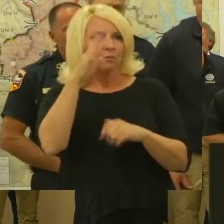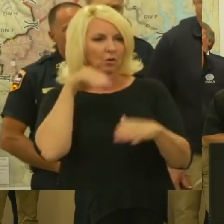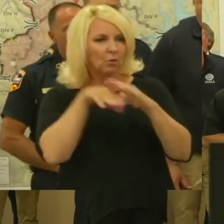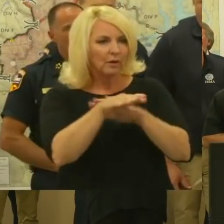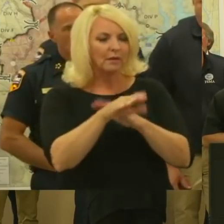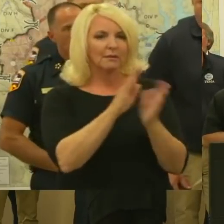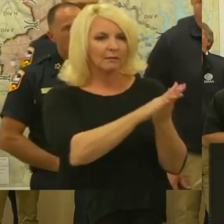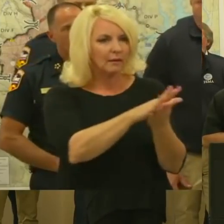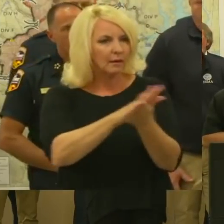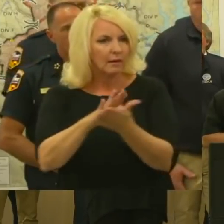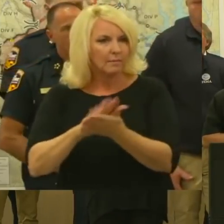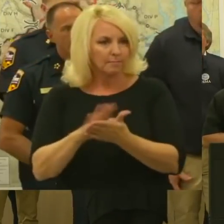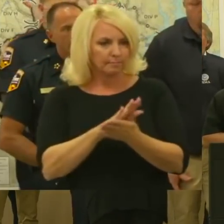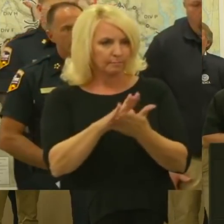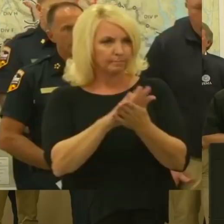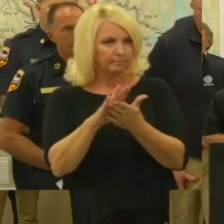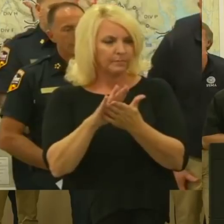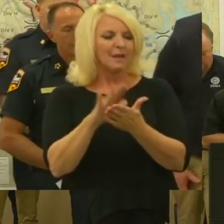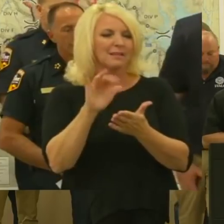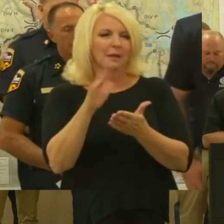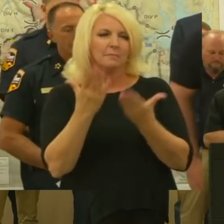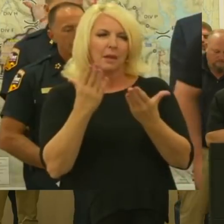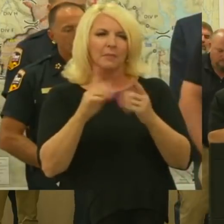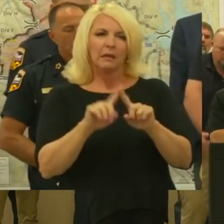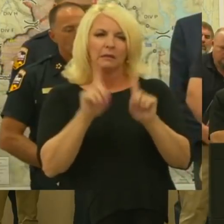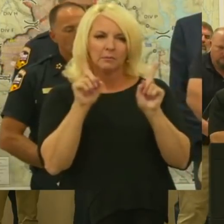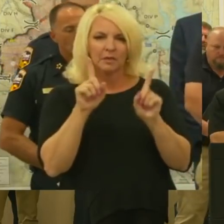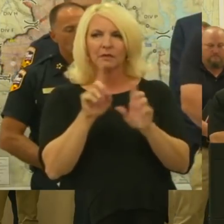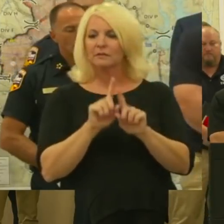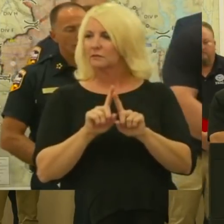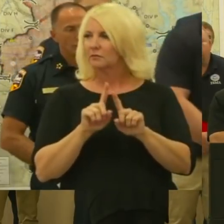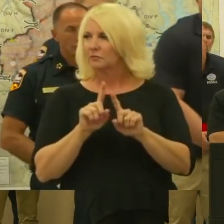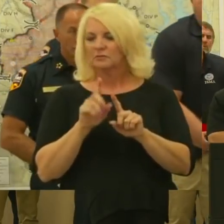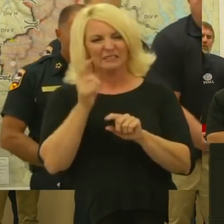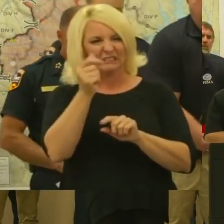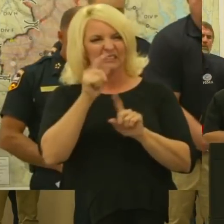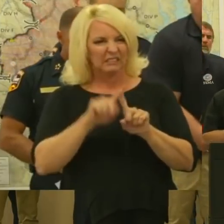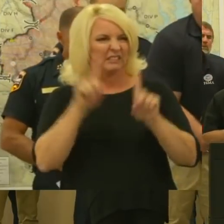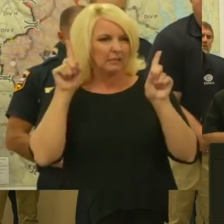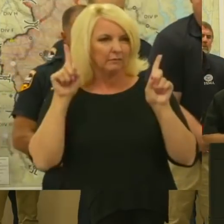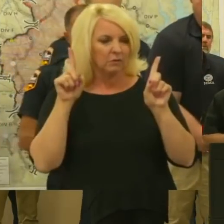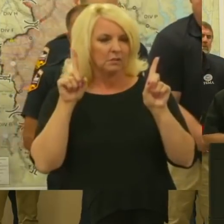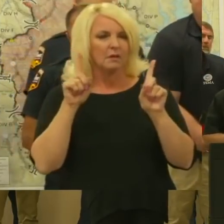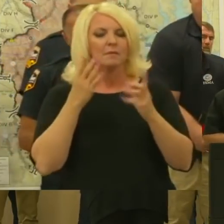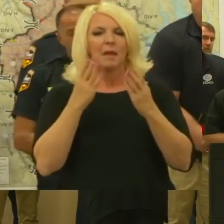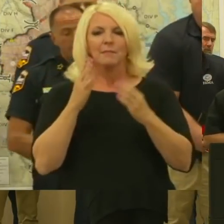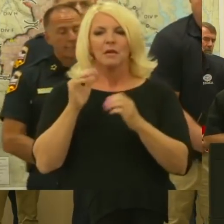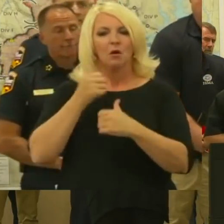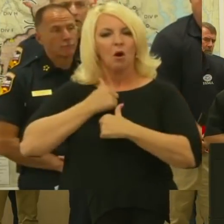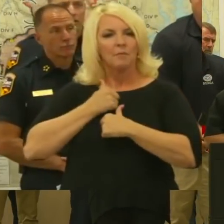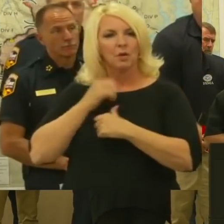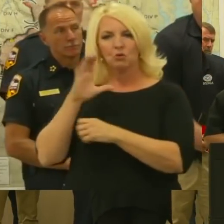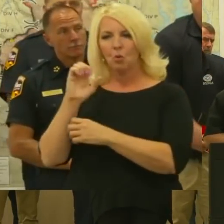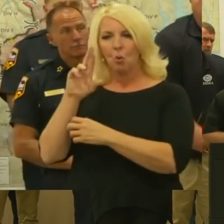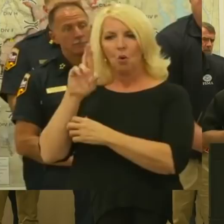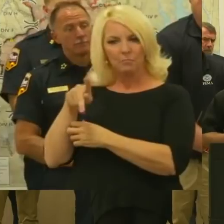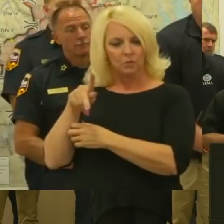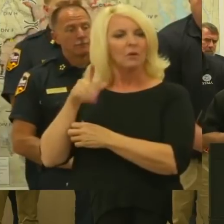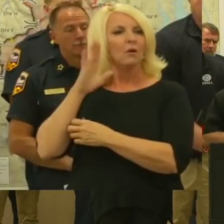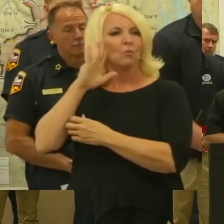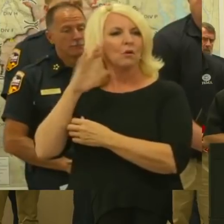so that may be a little bit of a difference if people used to see the Army Corps of Engineers before doing it. Now they're seeing the state of California.